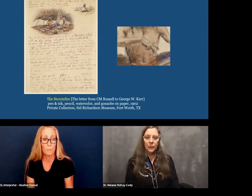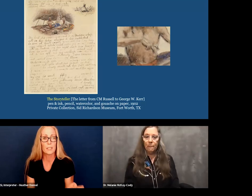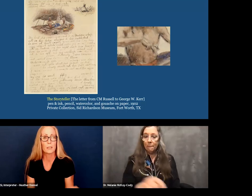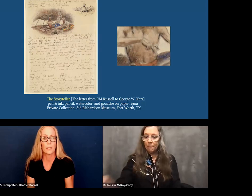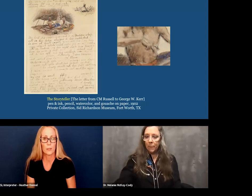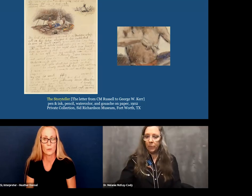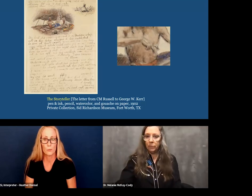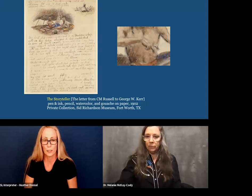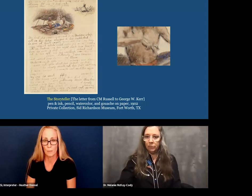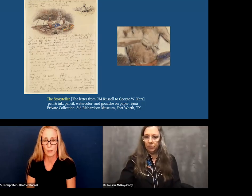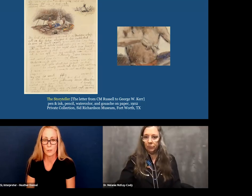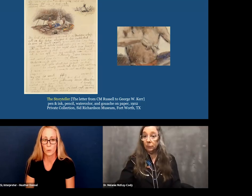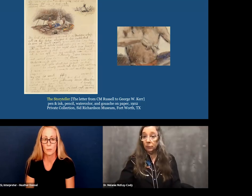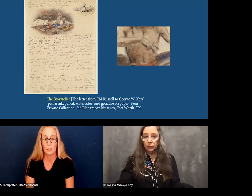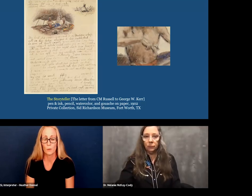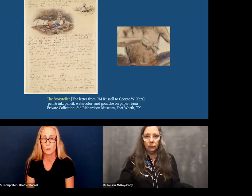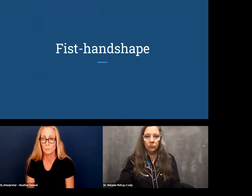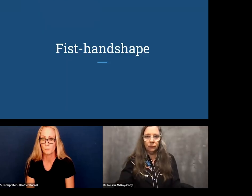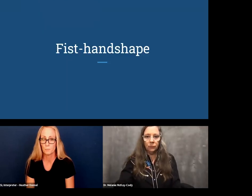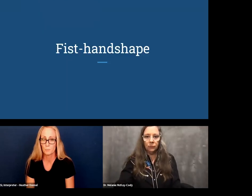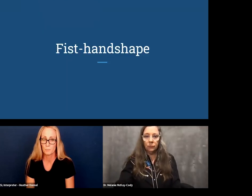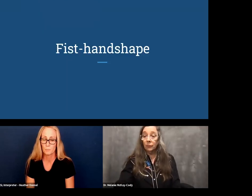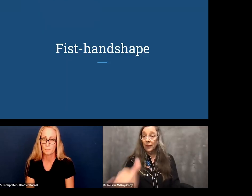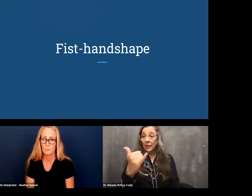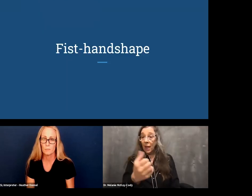individual. But it's a letter that was written about the story being told.